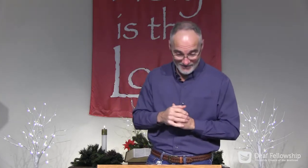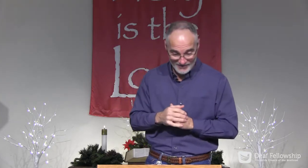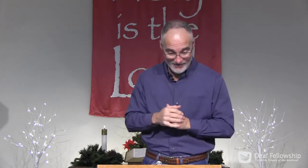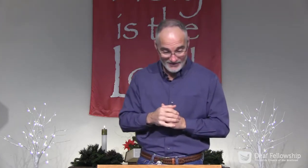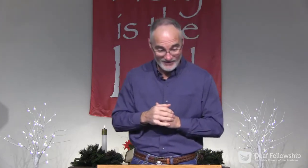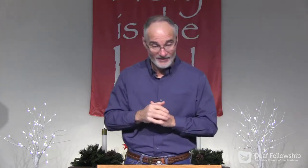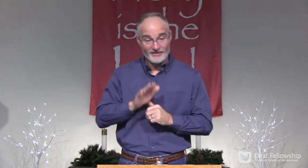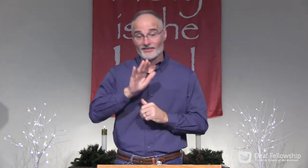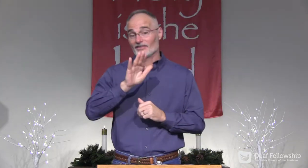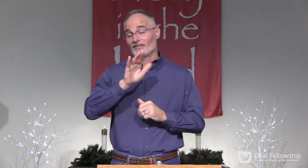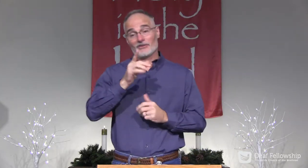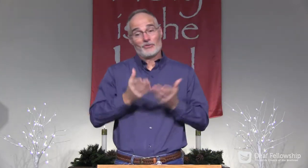Christmas does feel special.